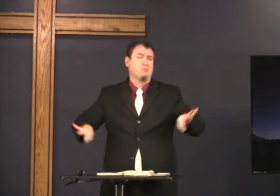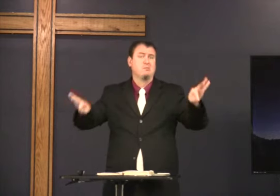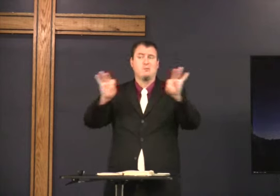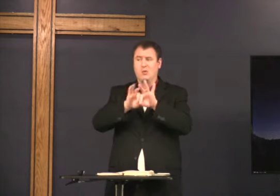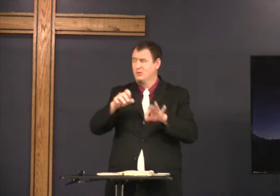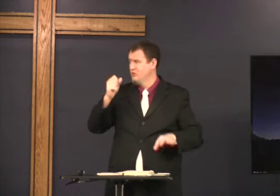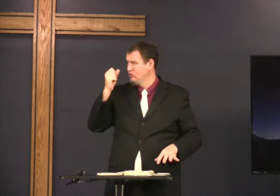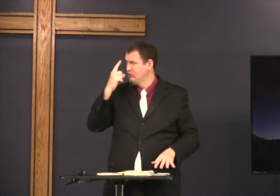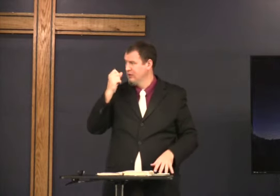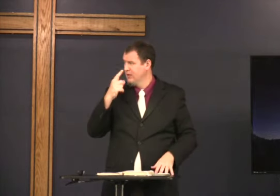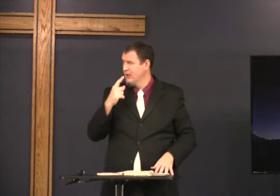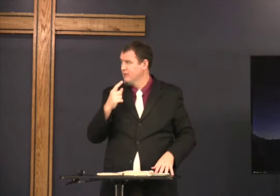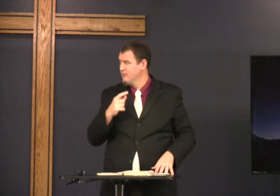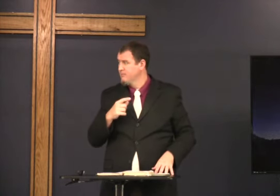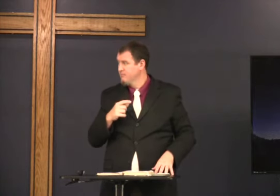So that's important to understand.